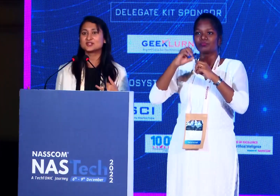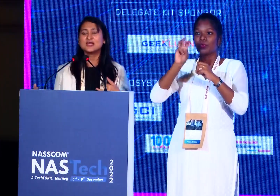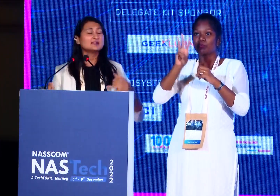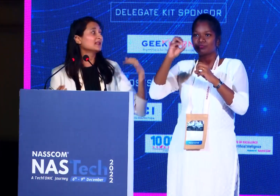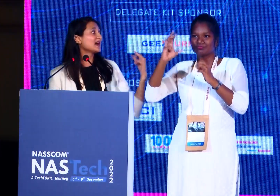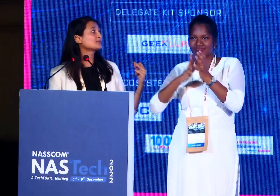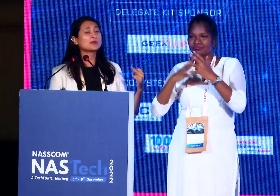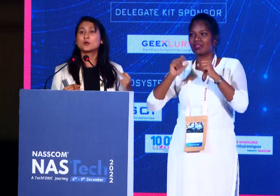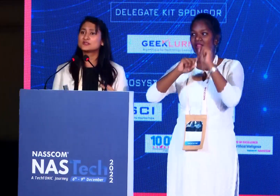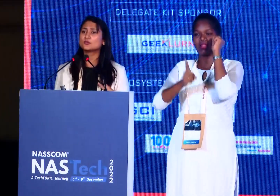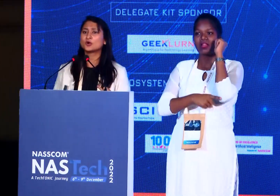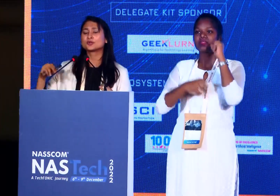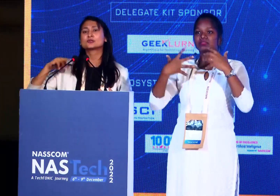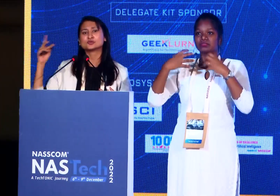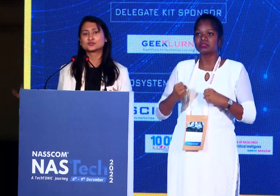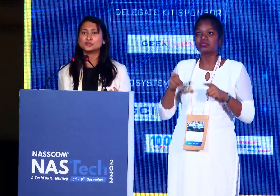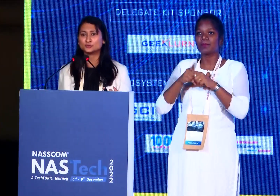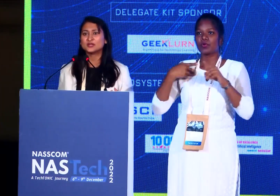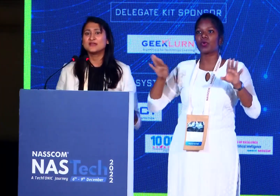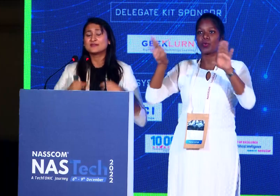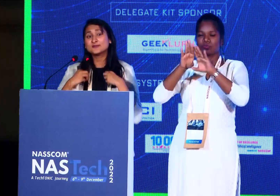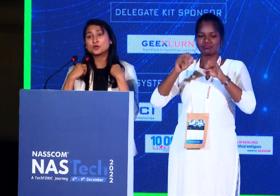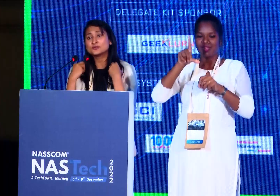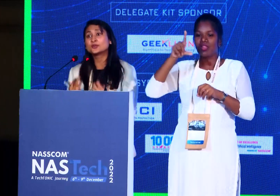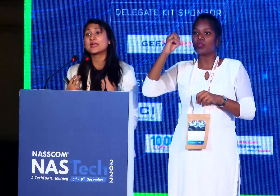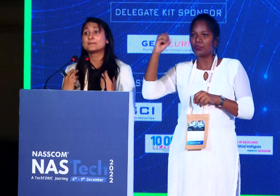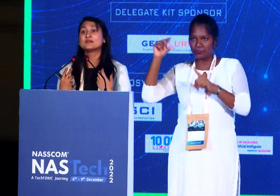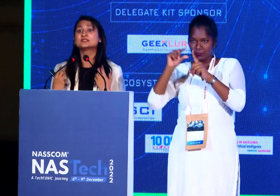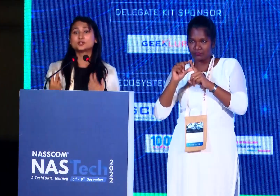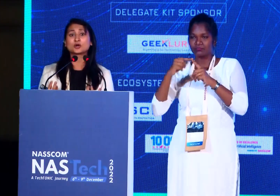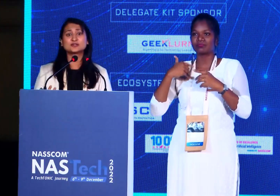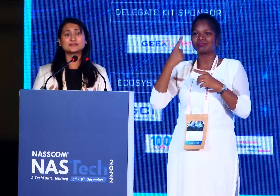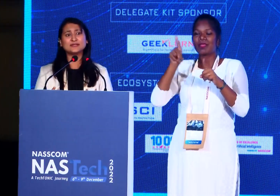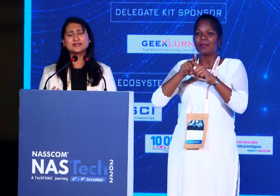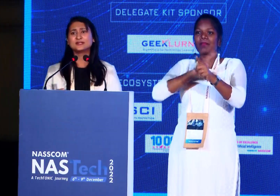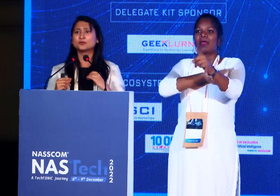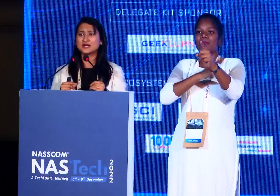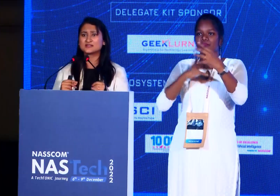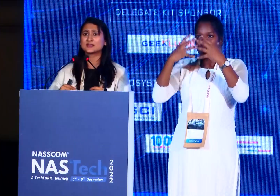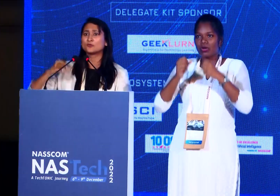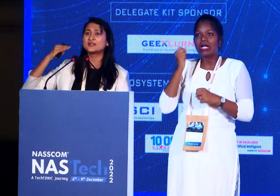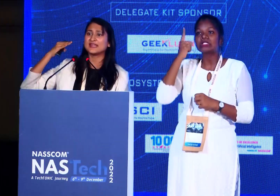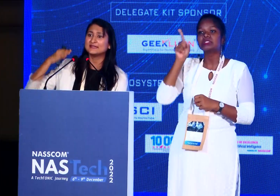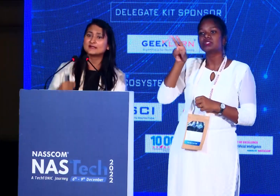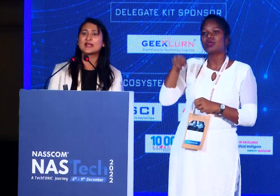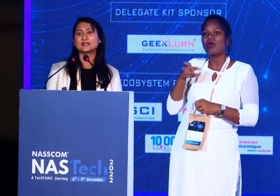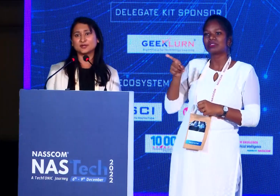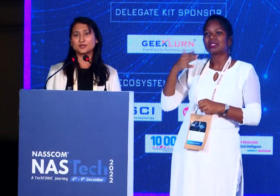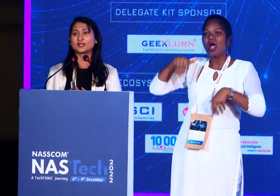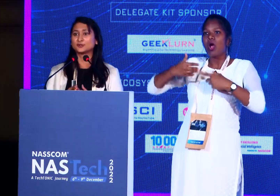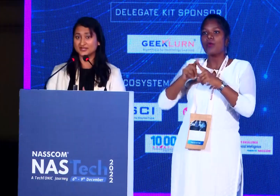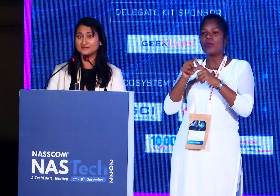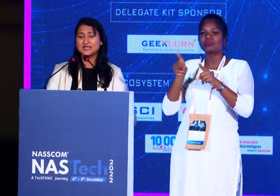early stage. The last, we also want to close the loop where we also want to empower the doctors immediately to understand what tailored